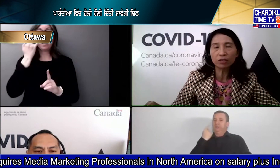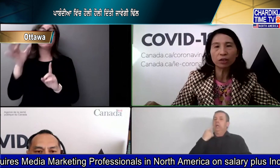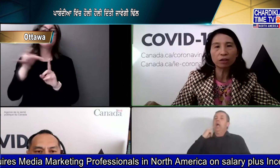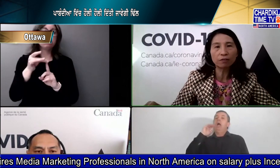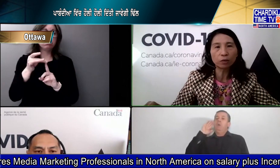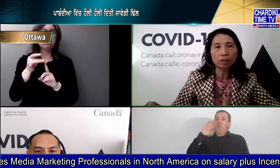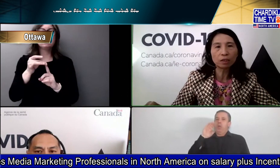infections going forward